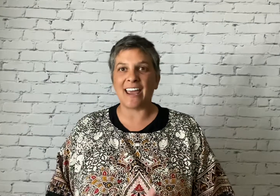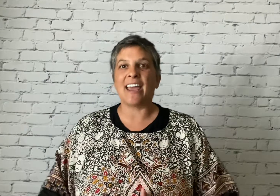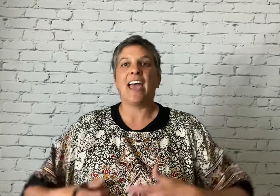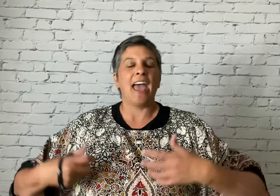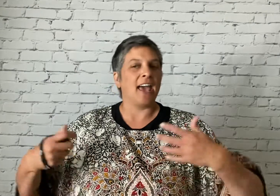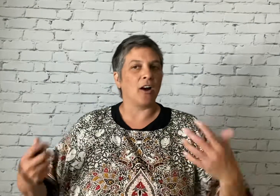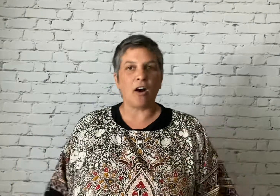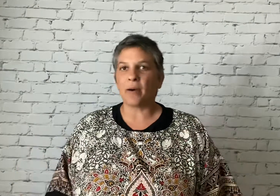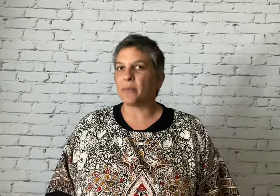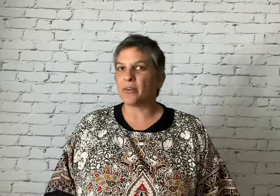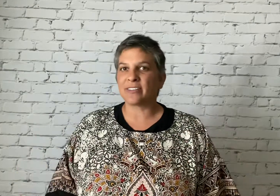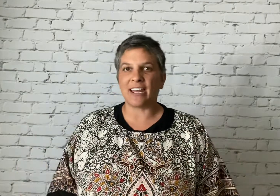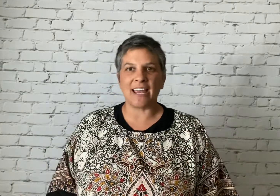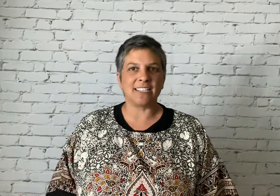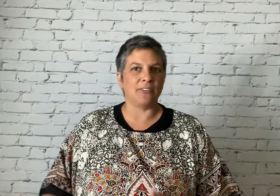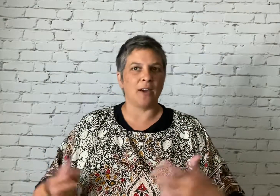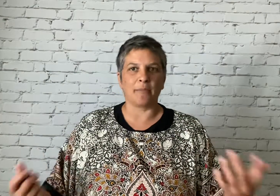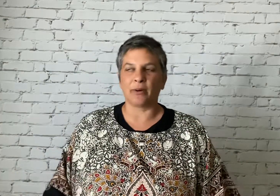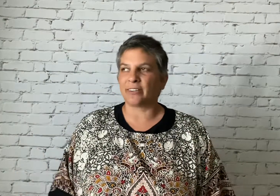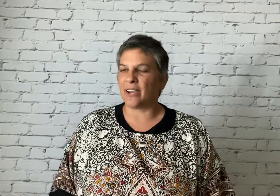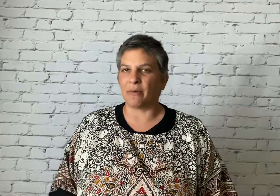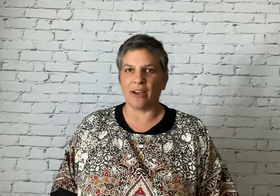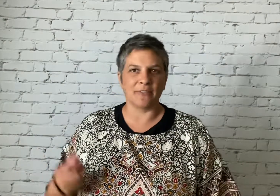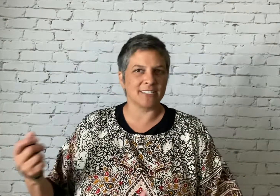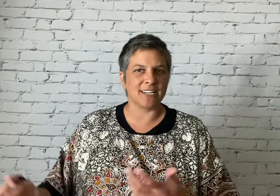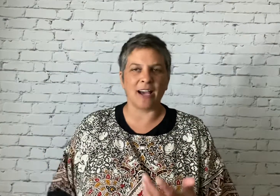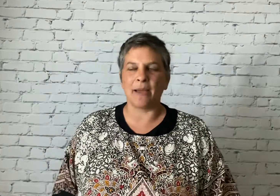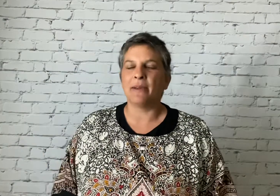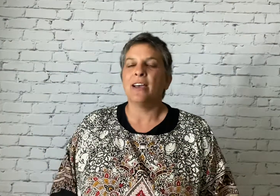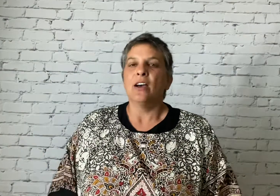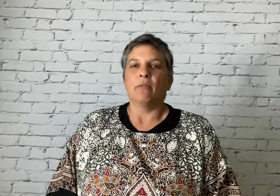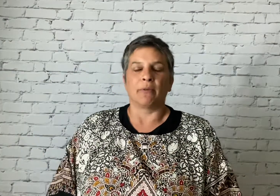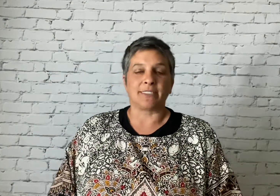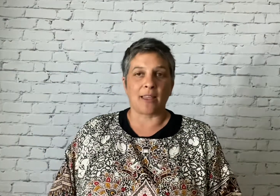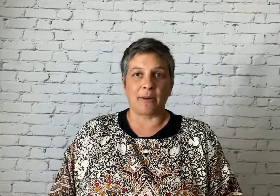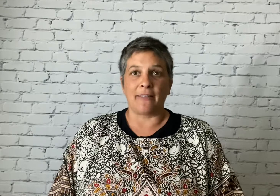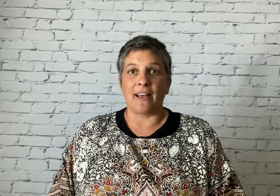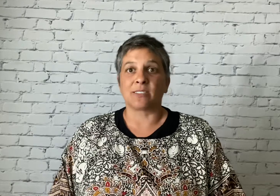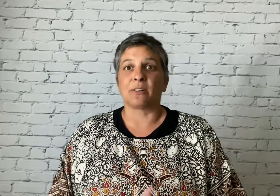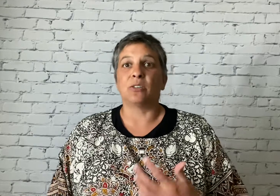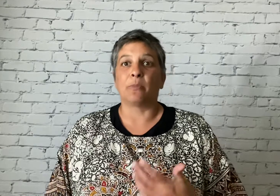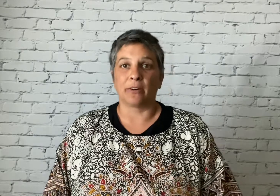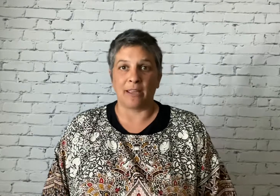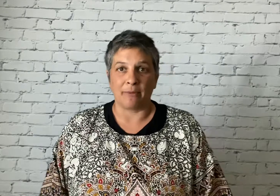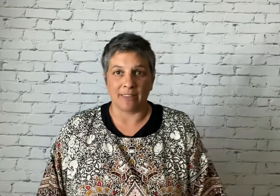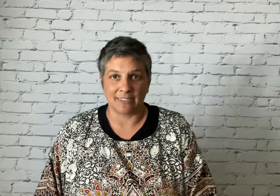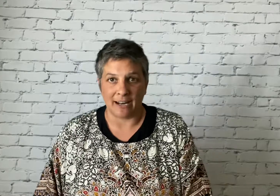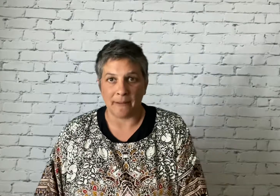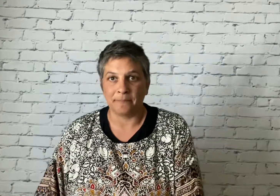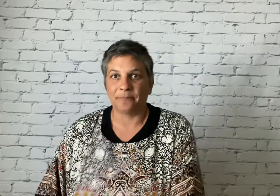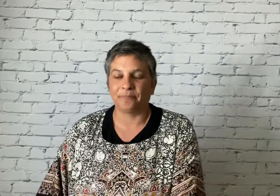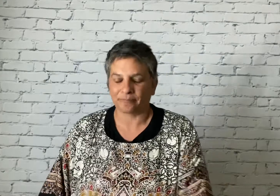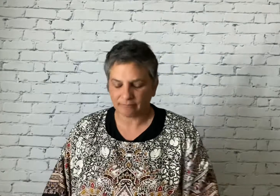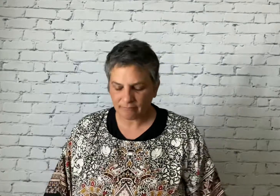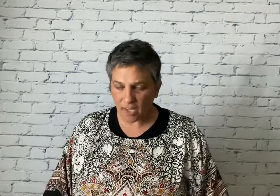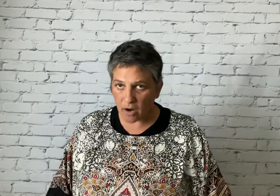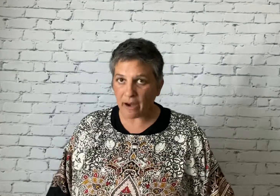and our birthdays. If you had a birthday around this time, we were celebrating that, so we're going to do birthday breath today. All right,